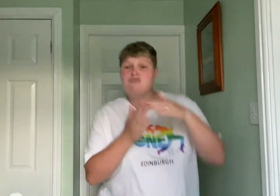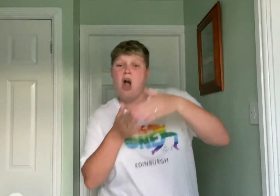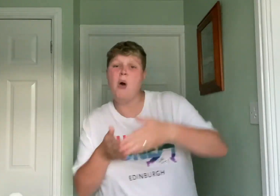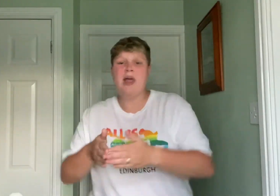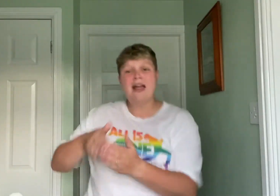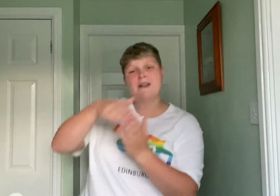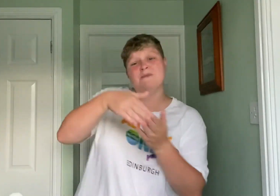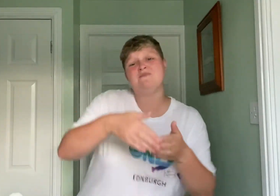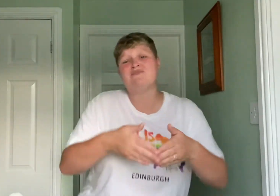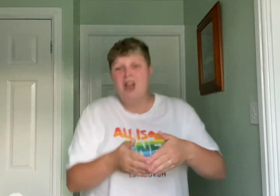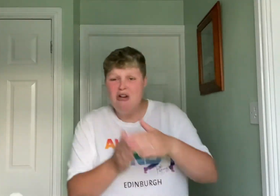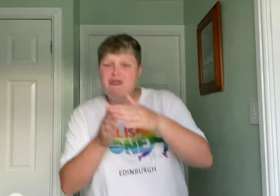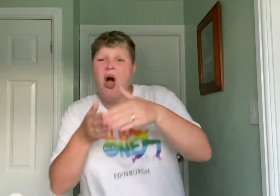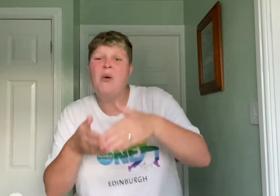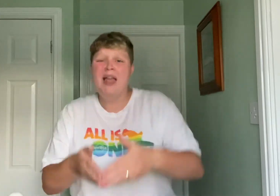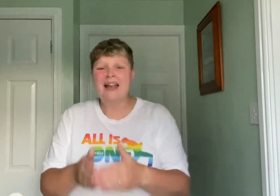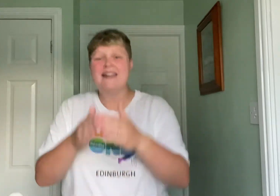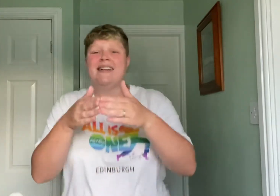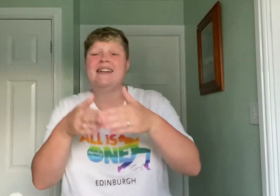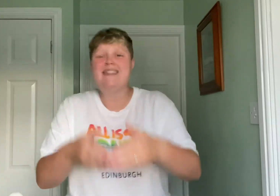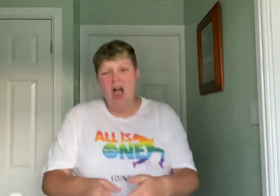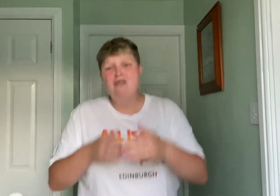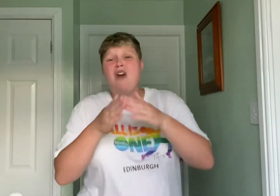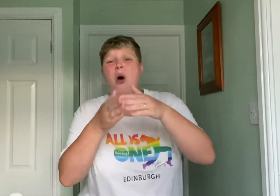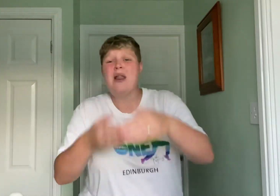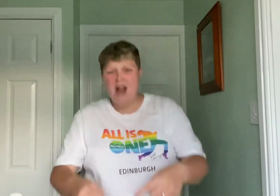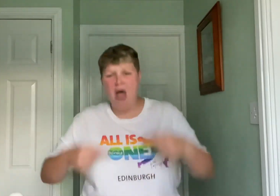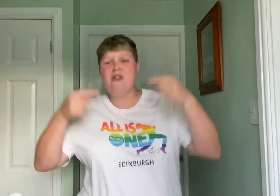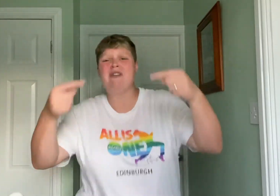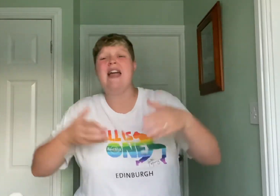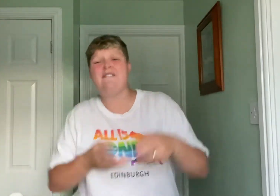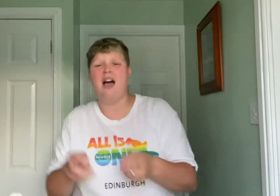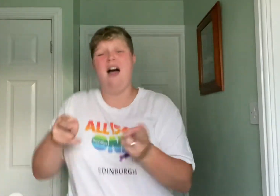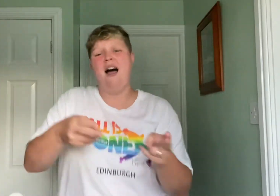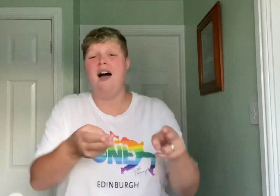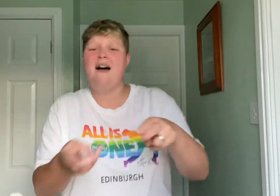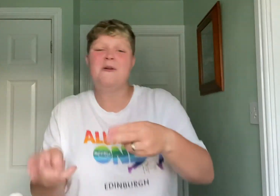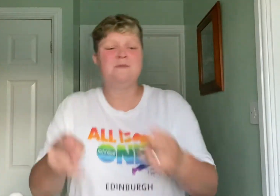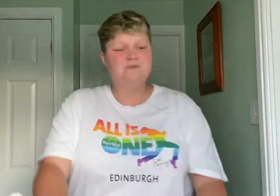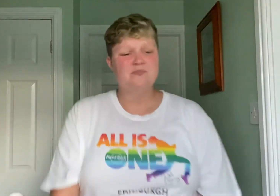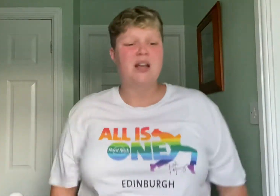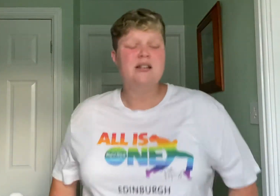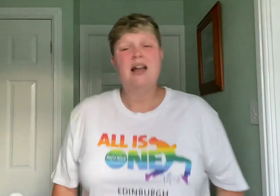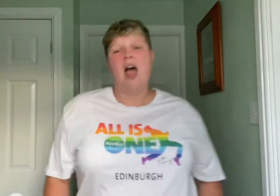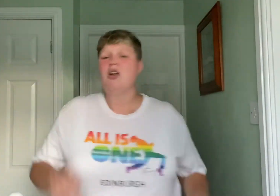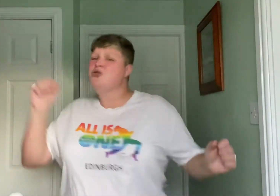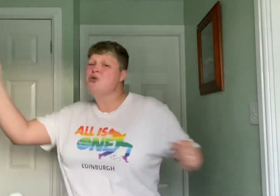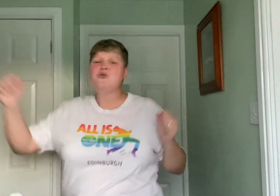road, the valley, is on the river Give it